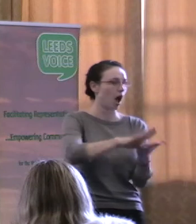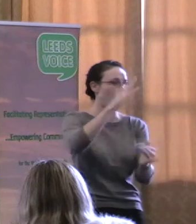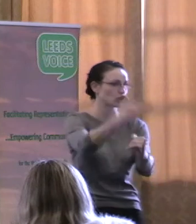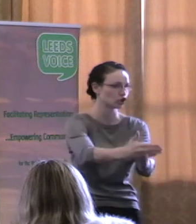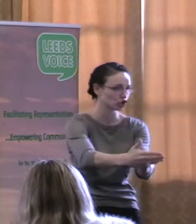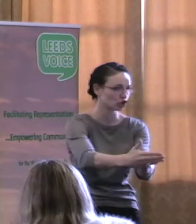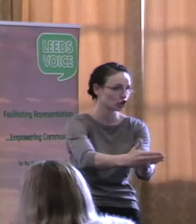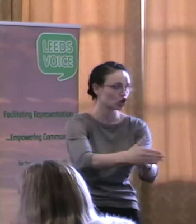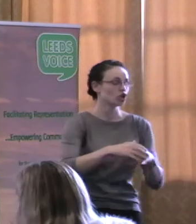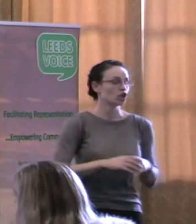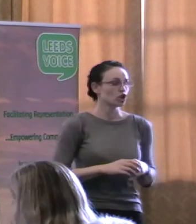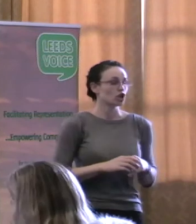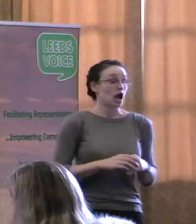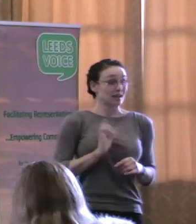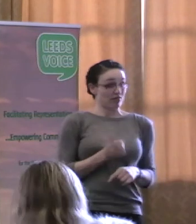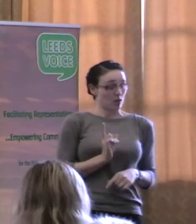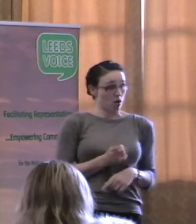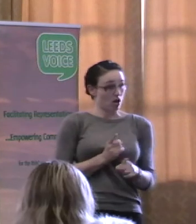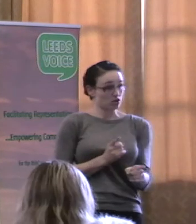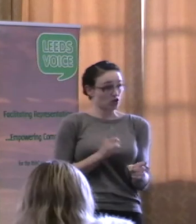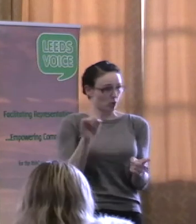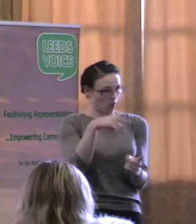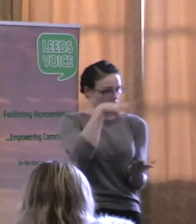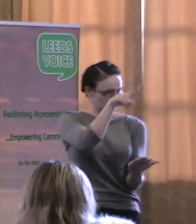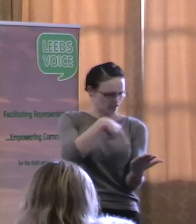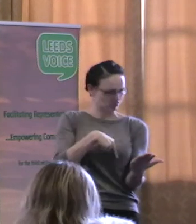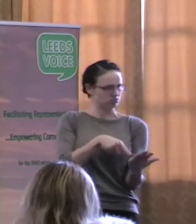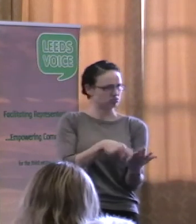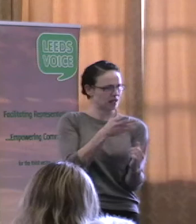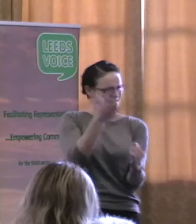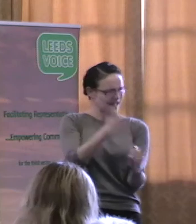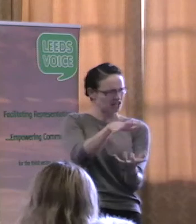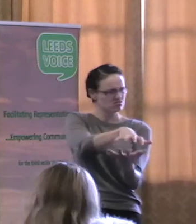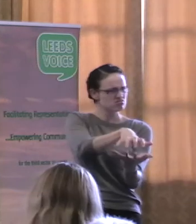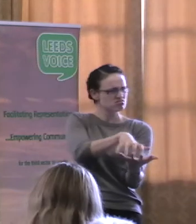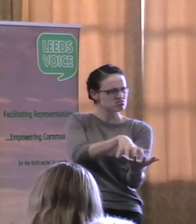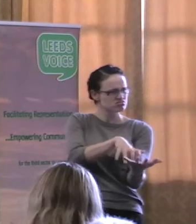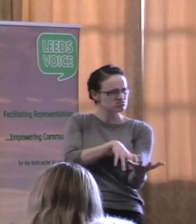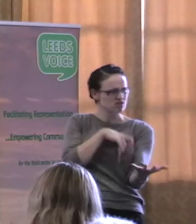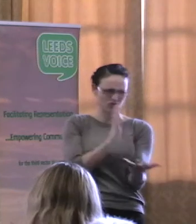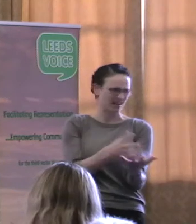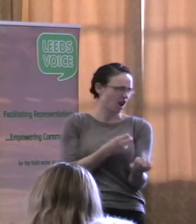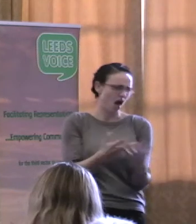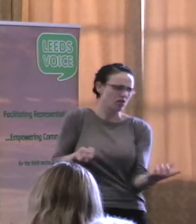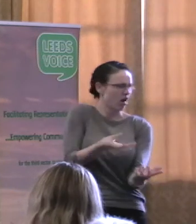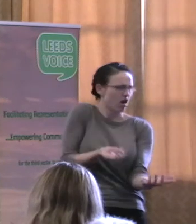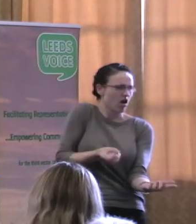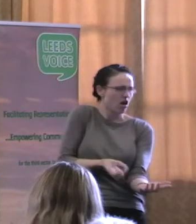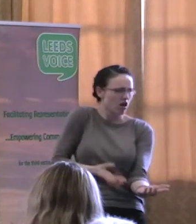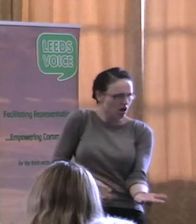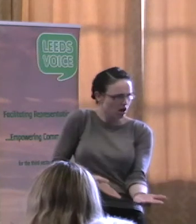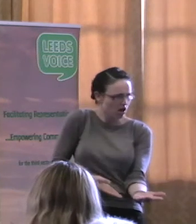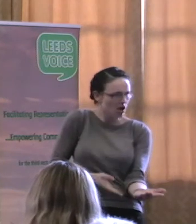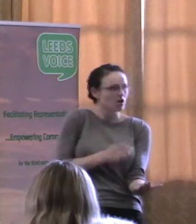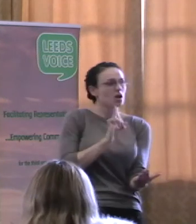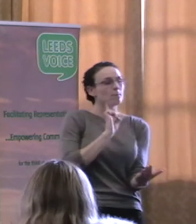there, you will see many, many indicators. They're almost thrown in. There will be fewer